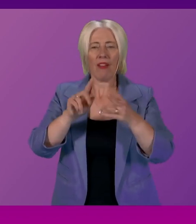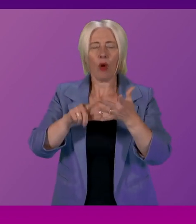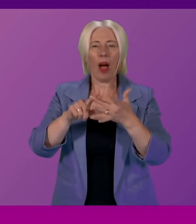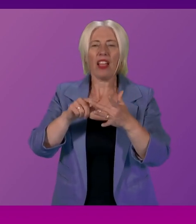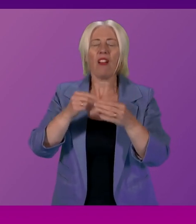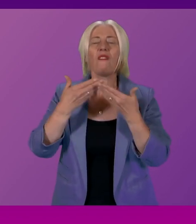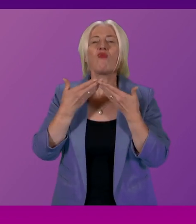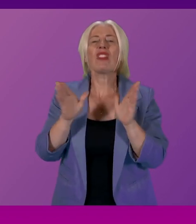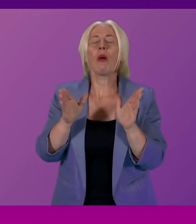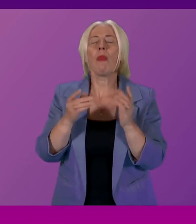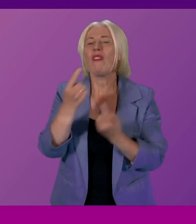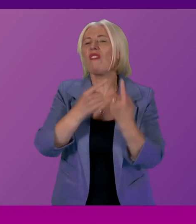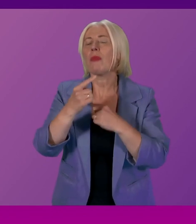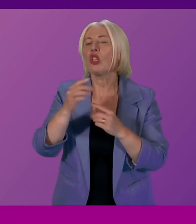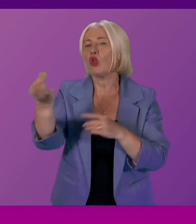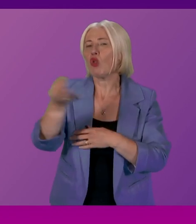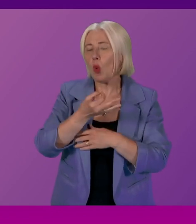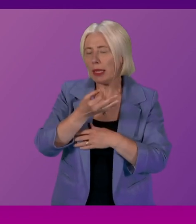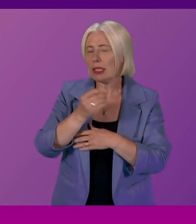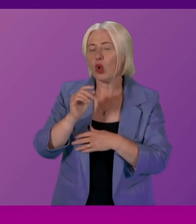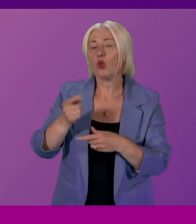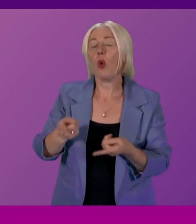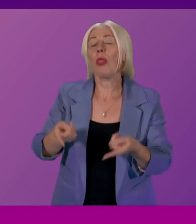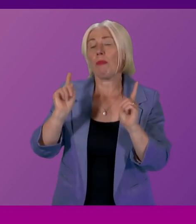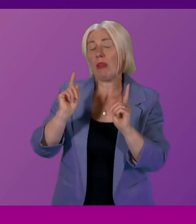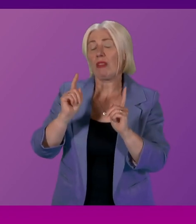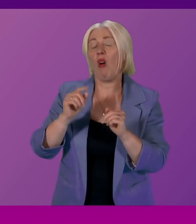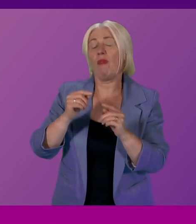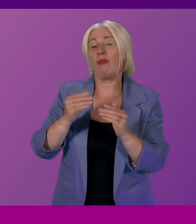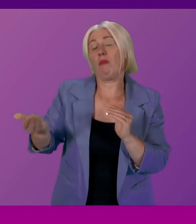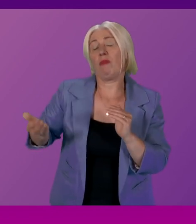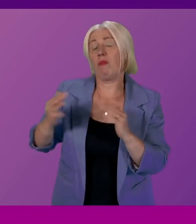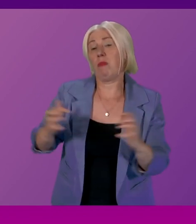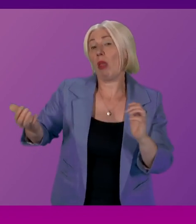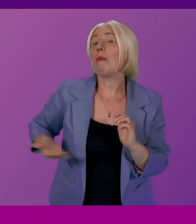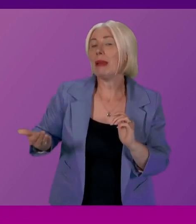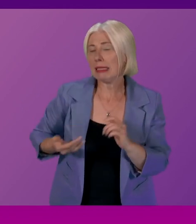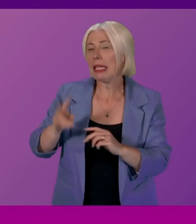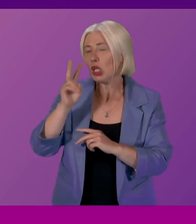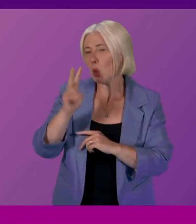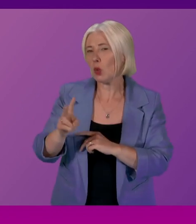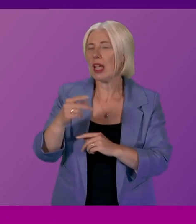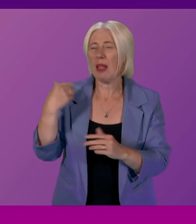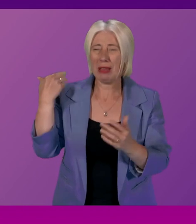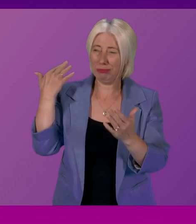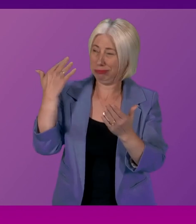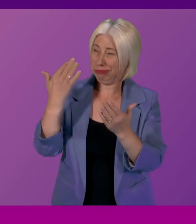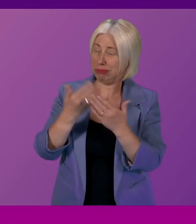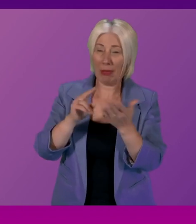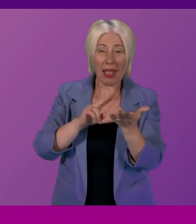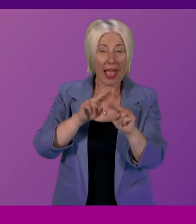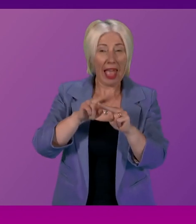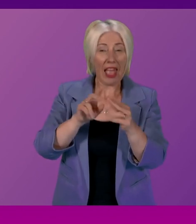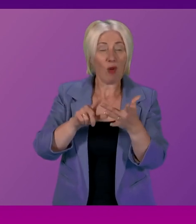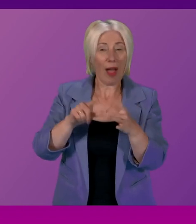Parliamentary Business to look at that. And there was a serious need for us. There was longstanding FOIs that hadn't been